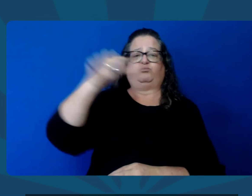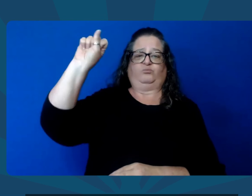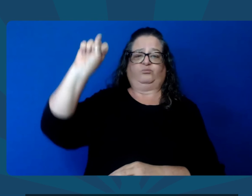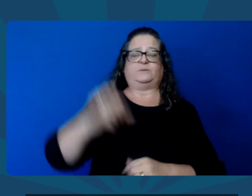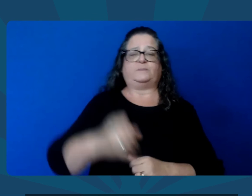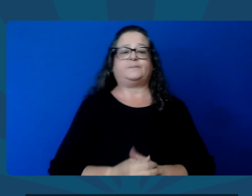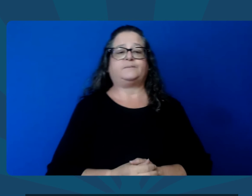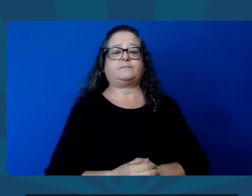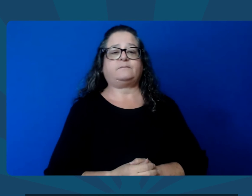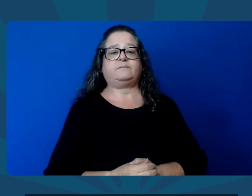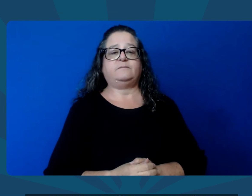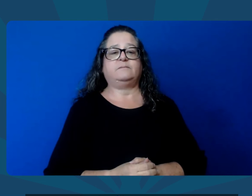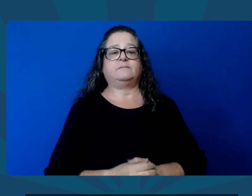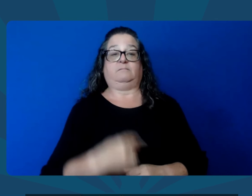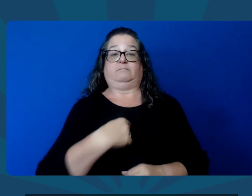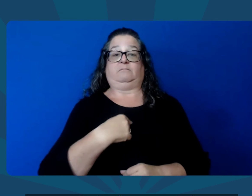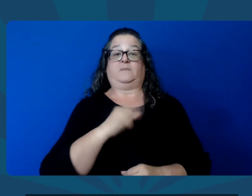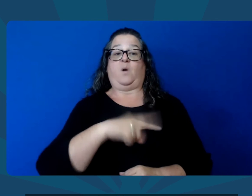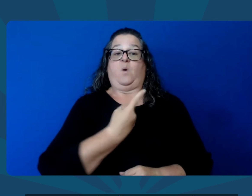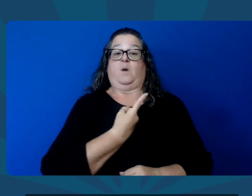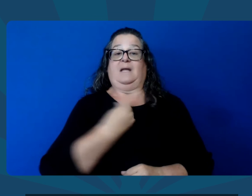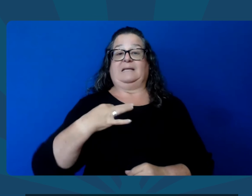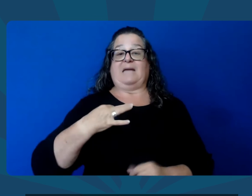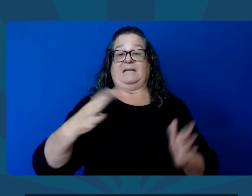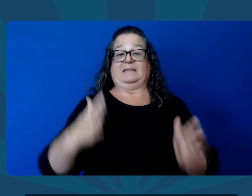shut down to appease the teachers' unions.